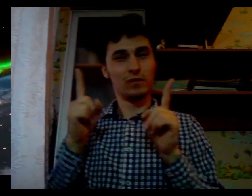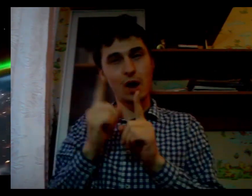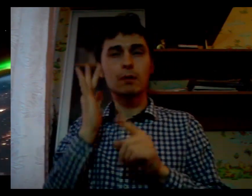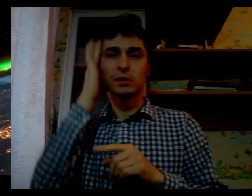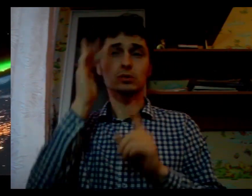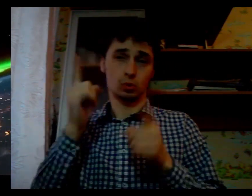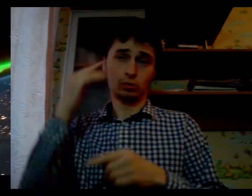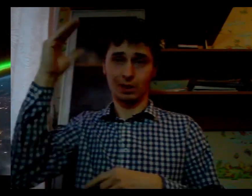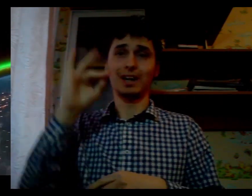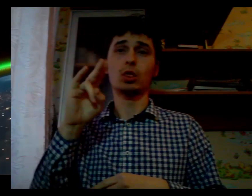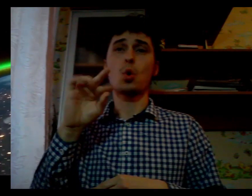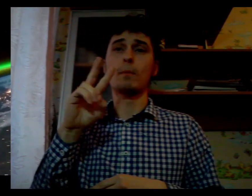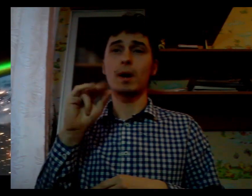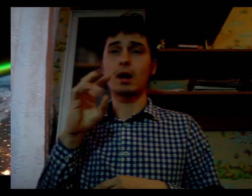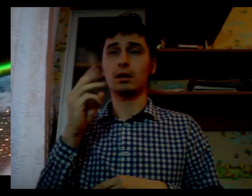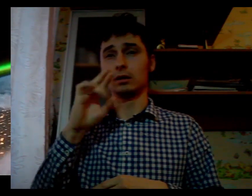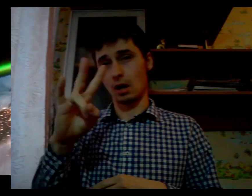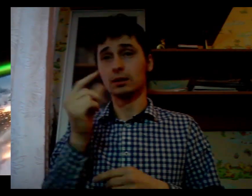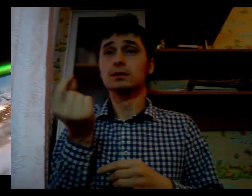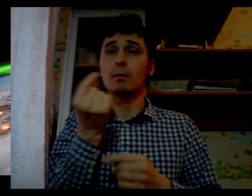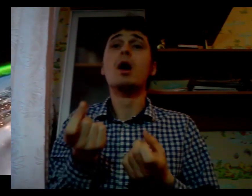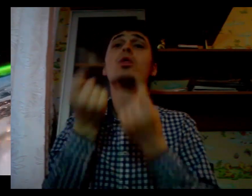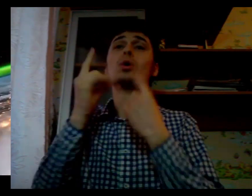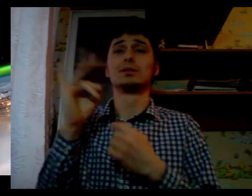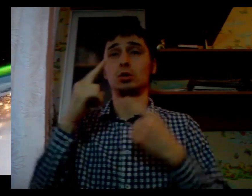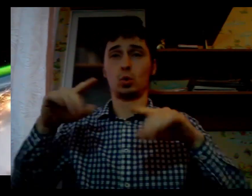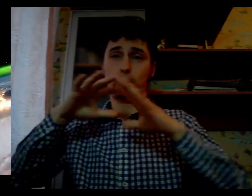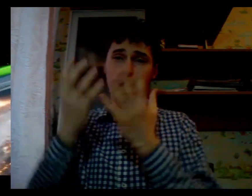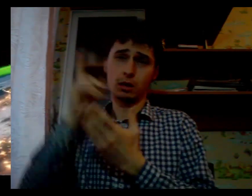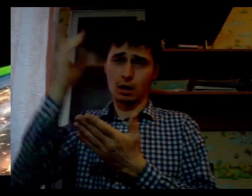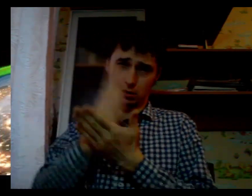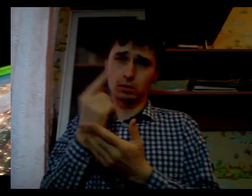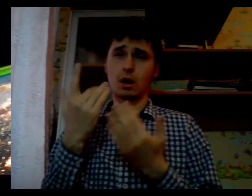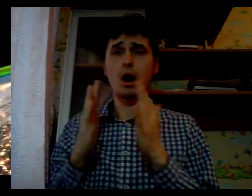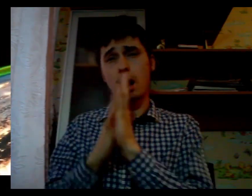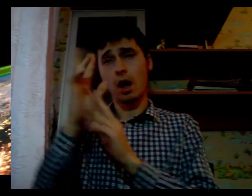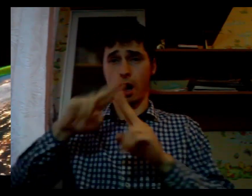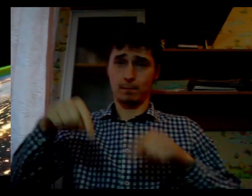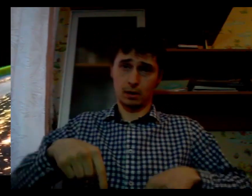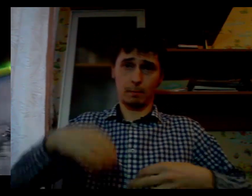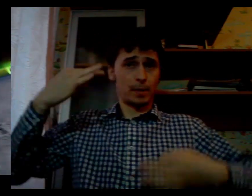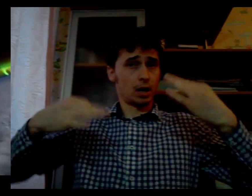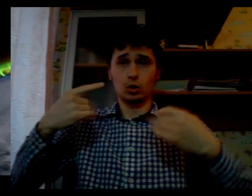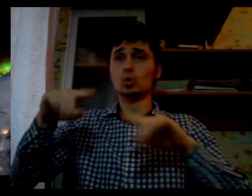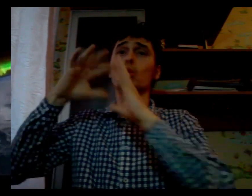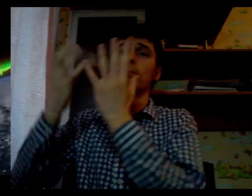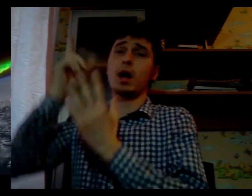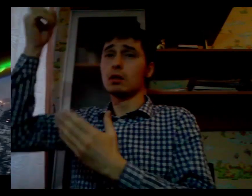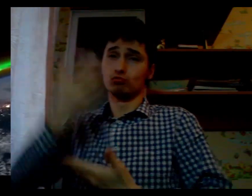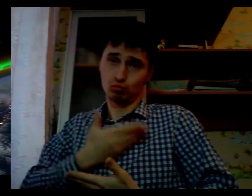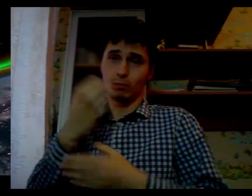Realizing this goal will require an intrapreneurial spirit, an a new generation of scientists and a...